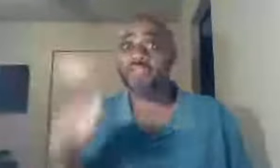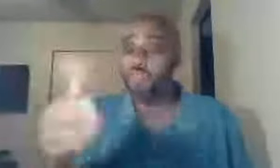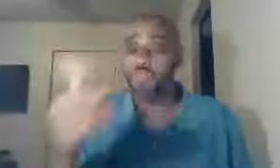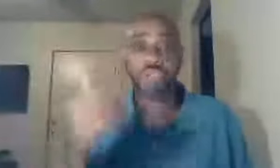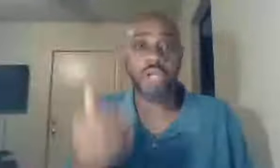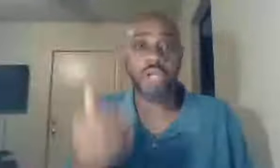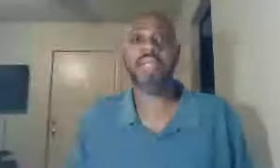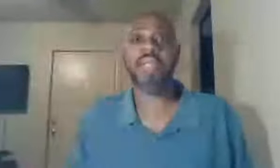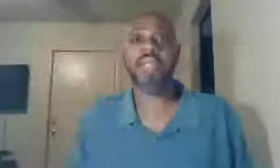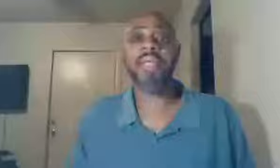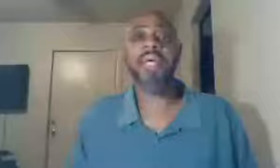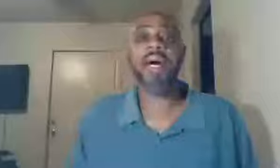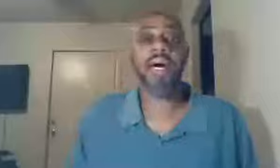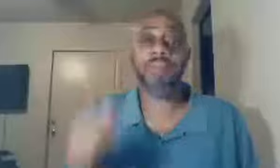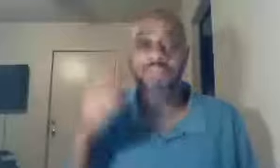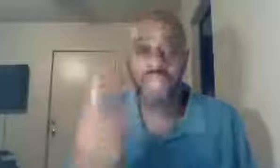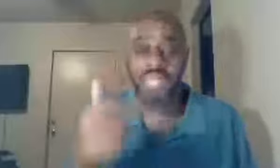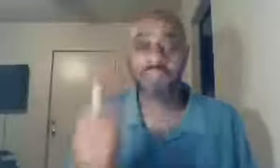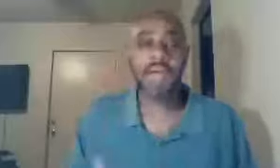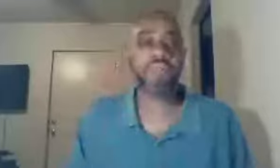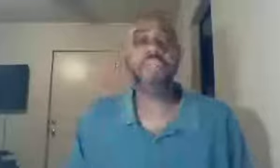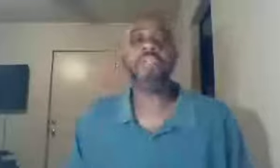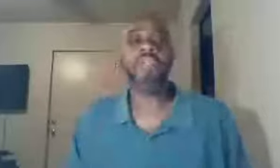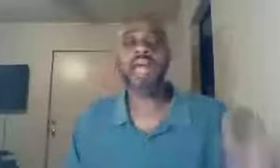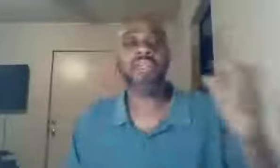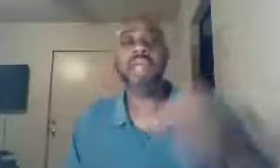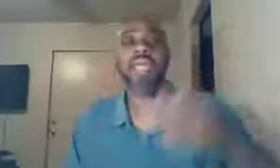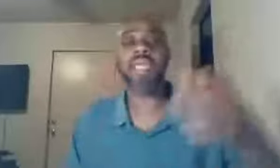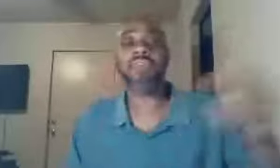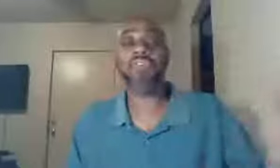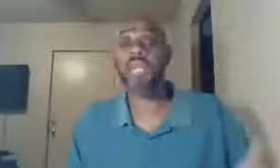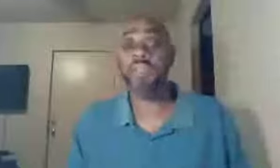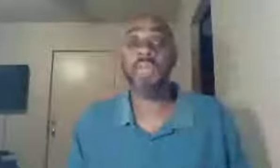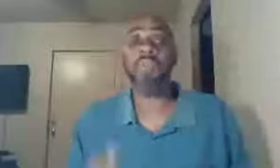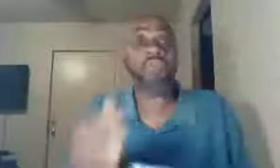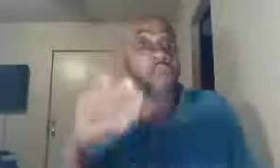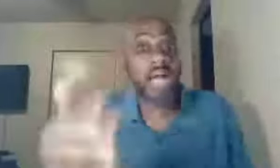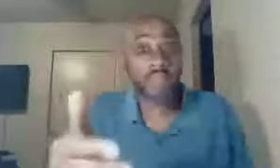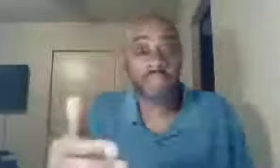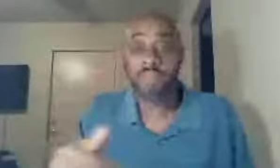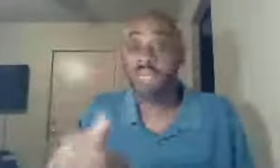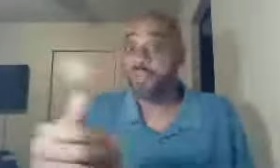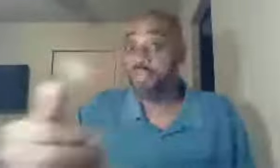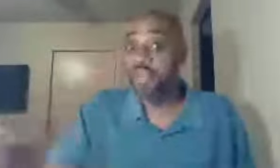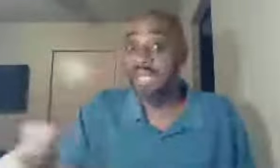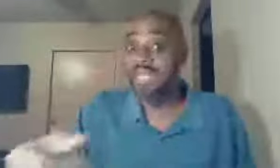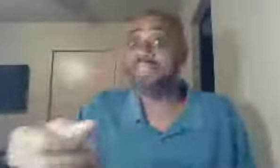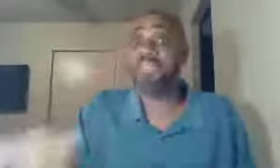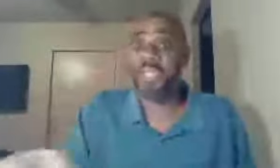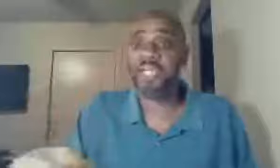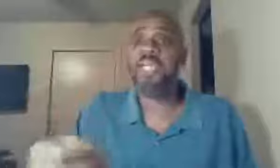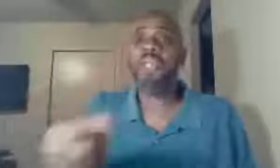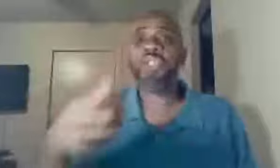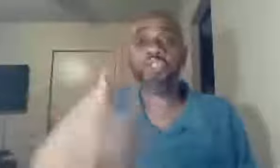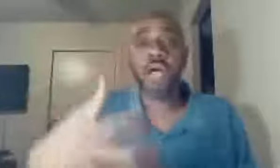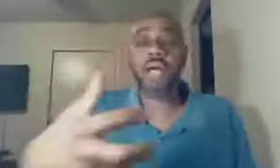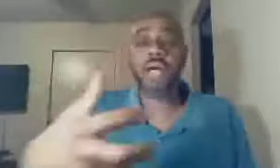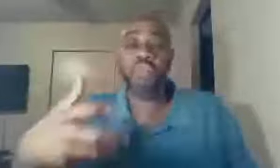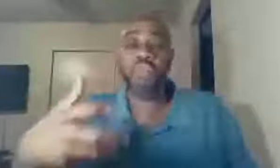the scriptures talk about that, a profane mouth, you're not given to, now you may be struggling with it, but if you're struggling, that's good, struggle till you